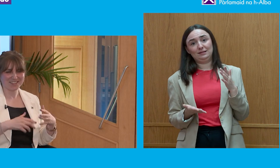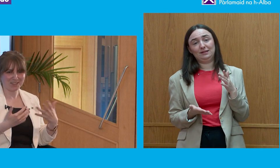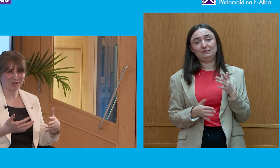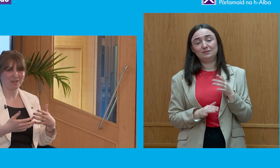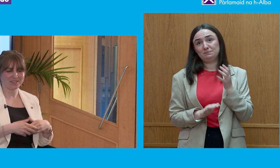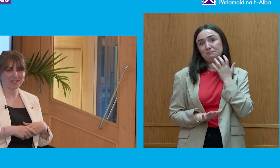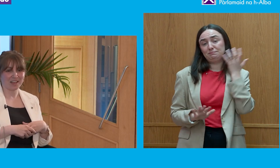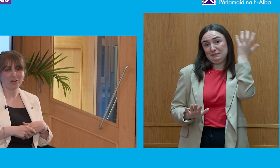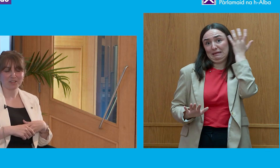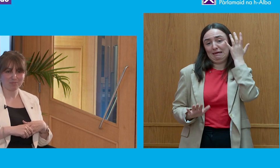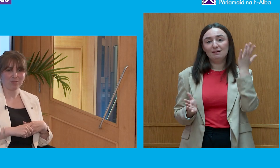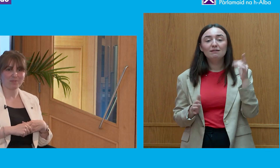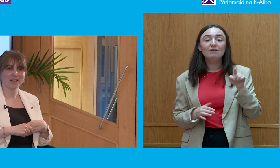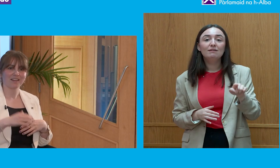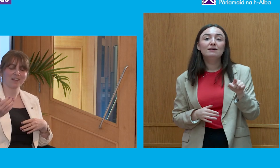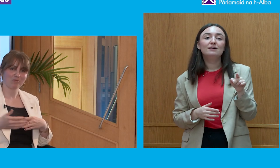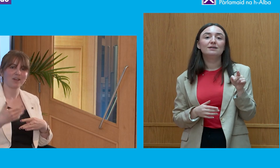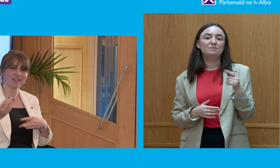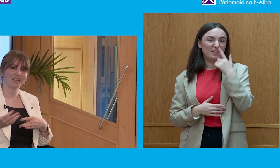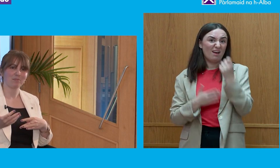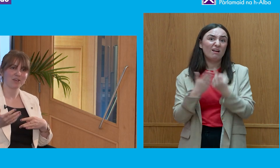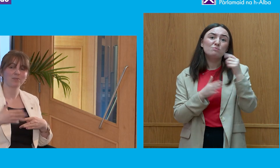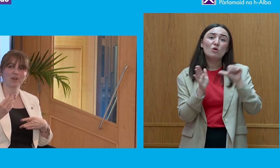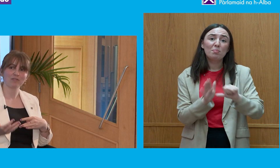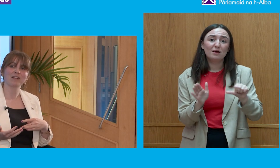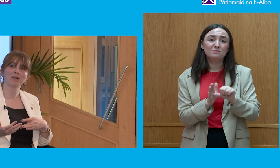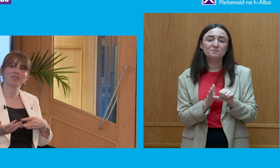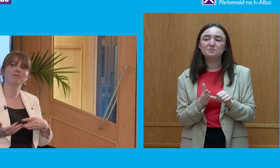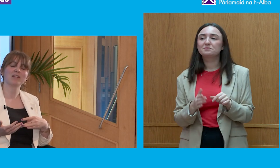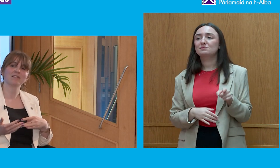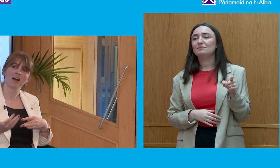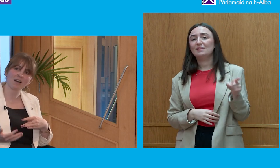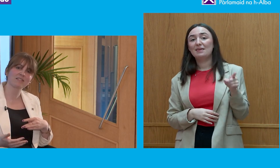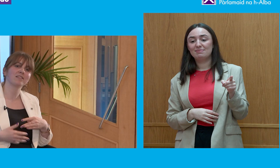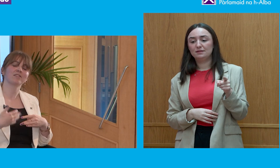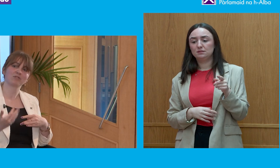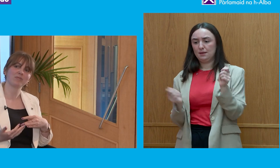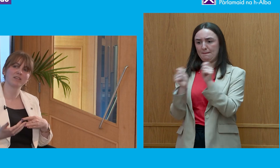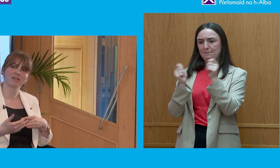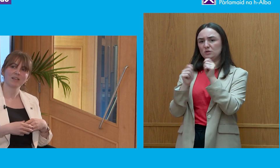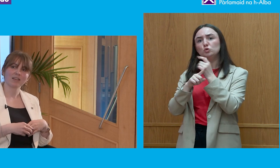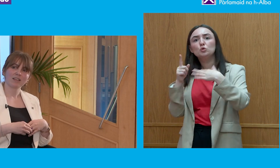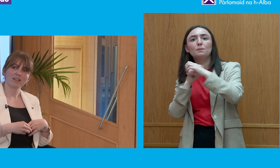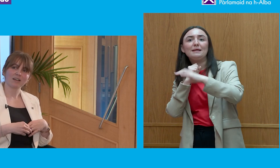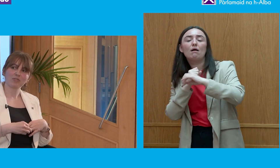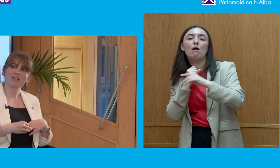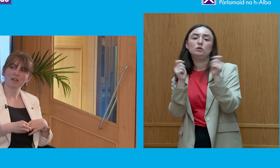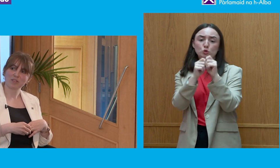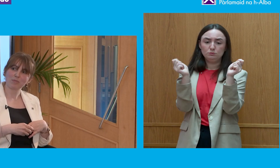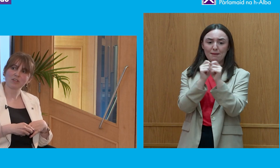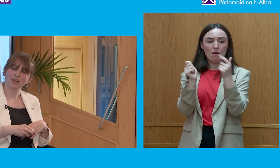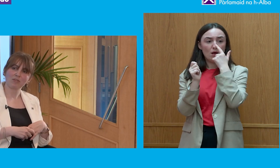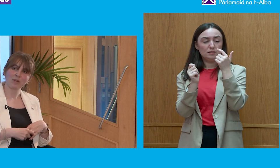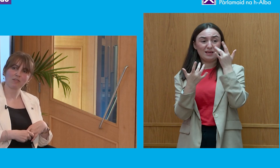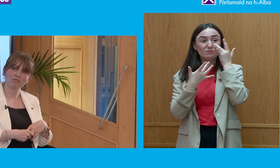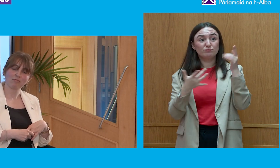that, you know, that causes a problem. then, again, with that being observed as much in the media as it has and in social media, that creates